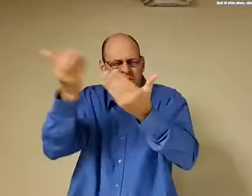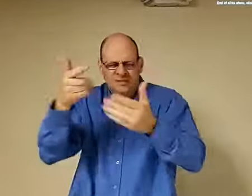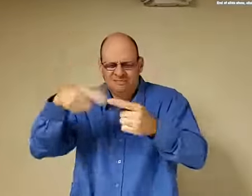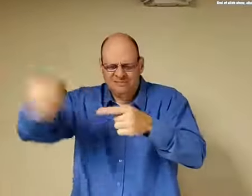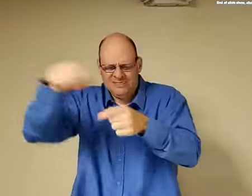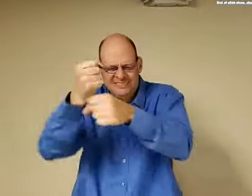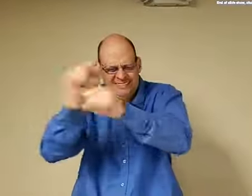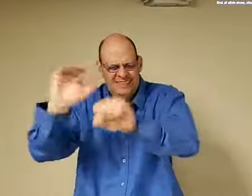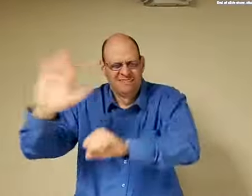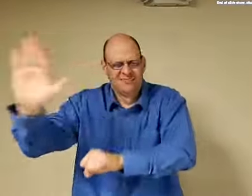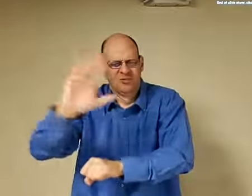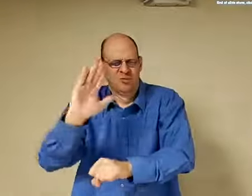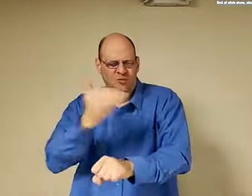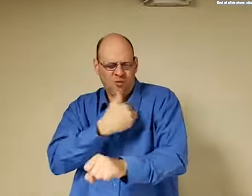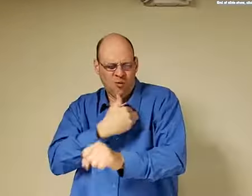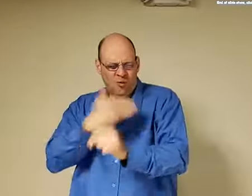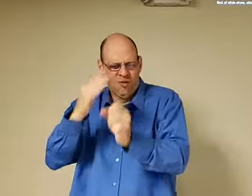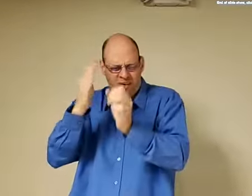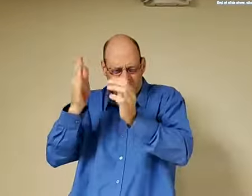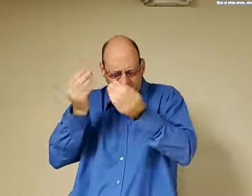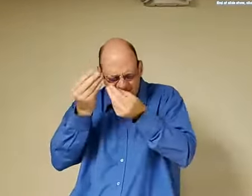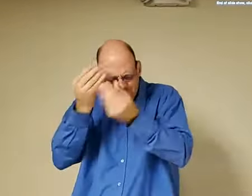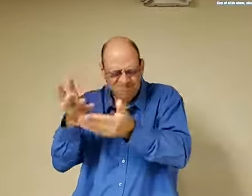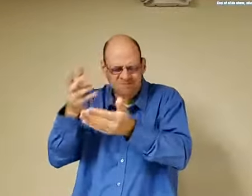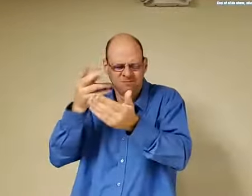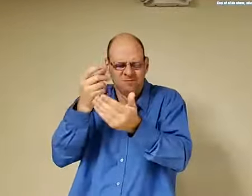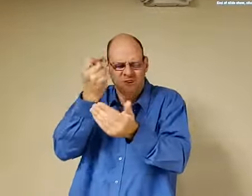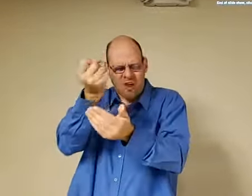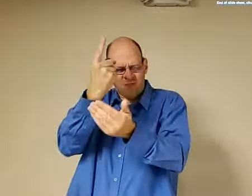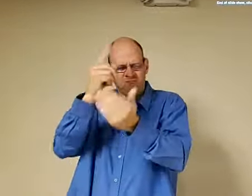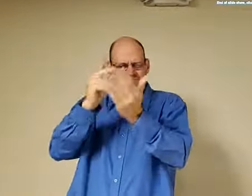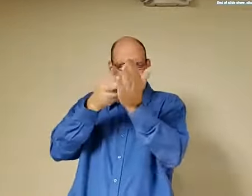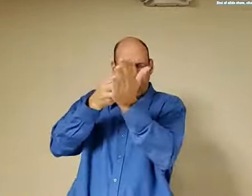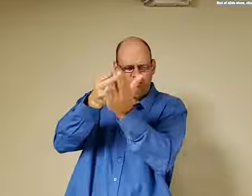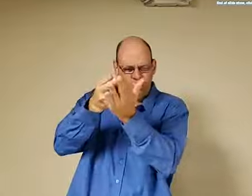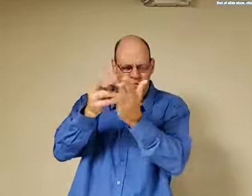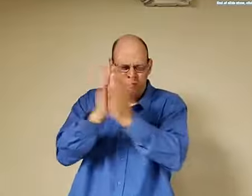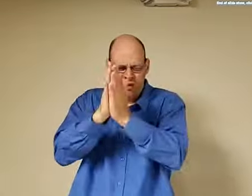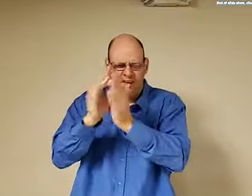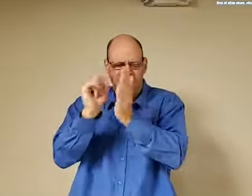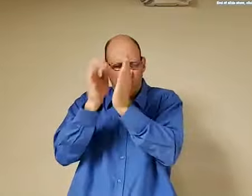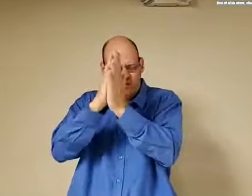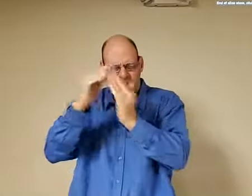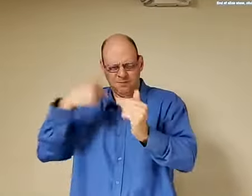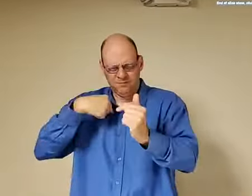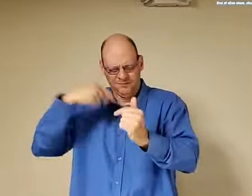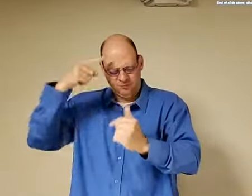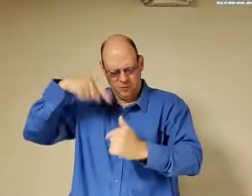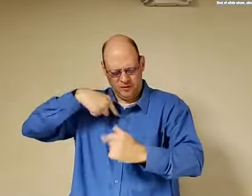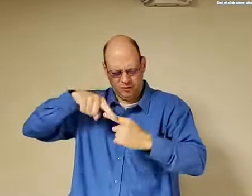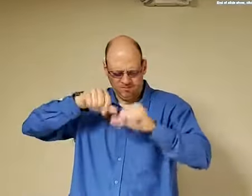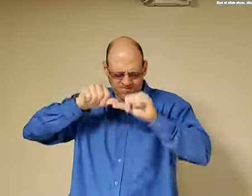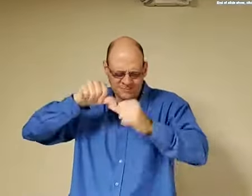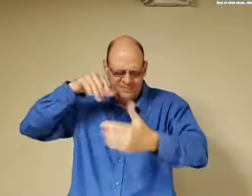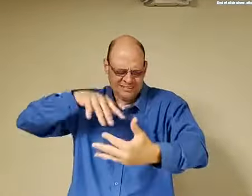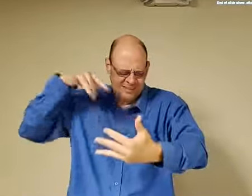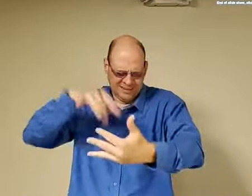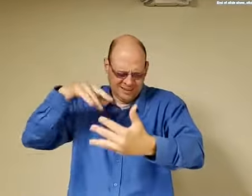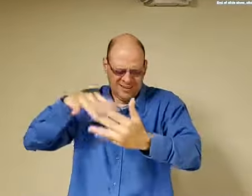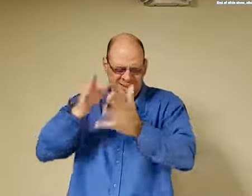people that are lost that their souls are lost and they need salvation pray Lord that they would receive truth and understanding I pray for